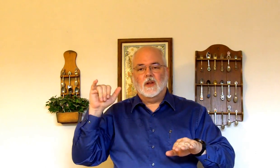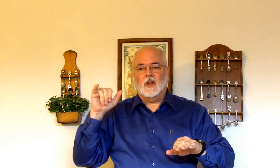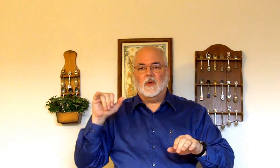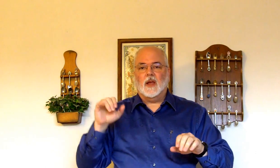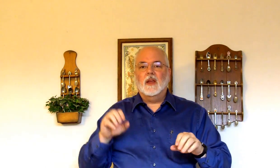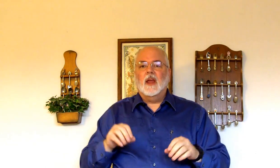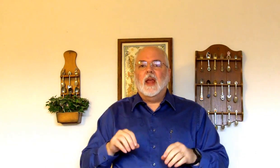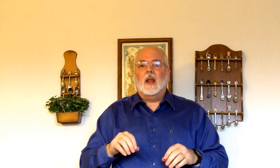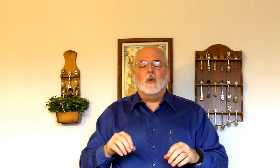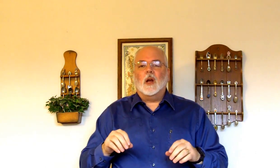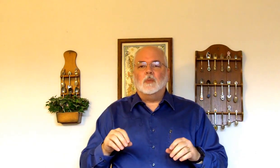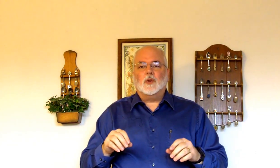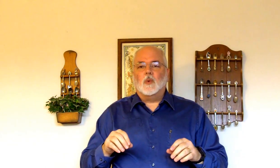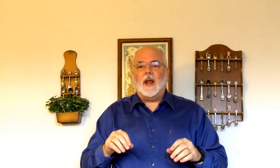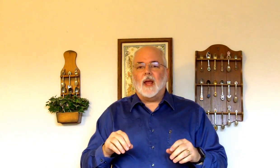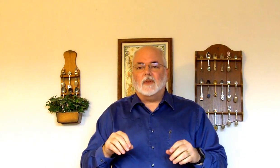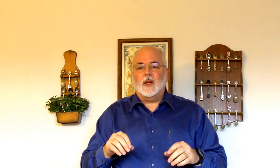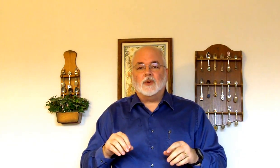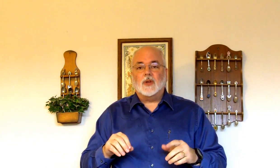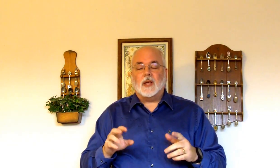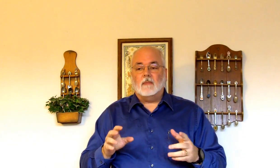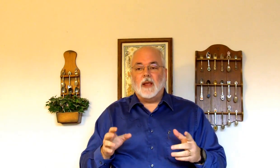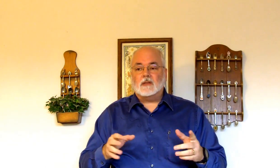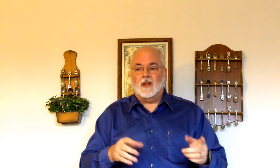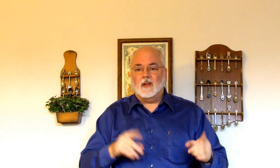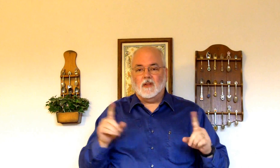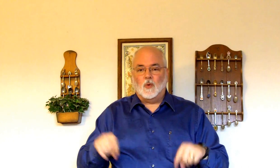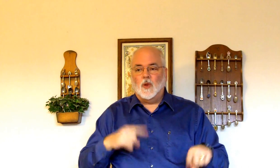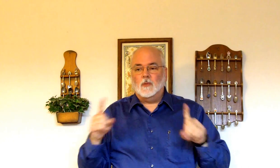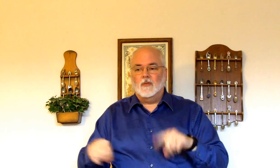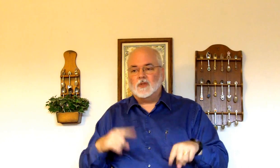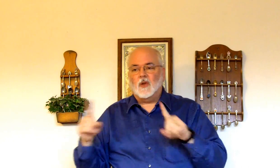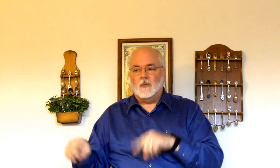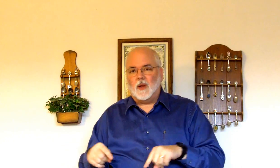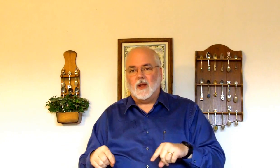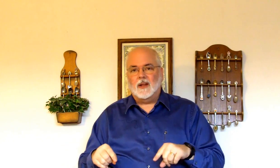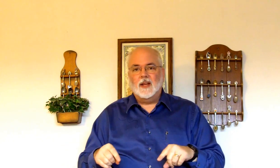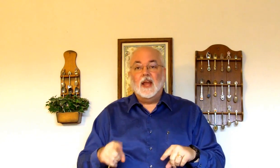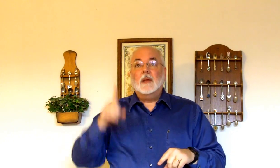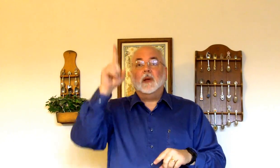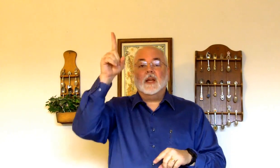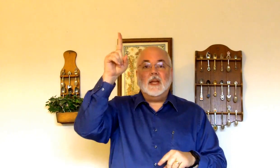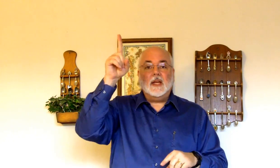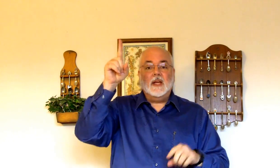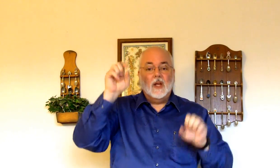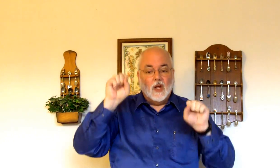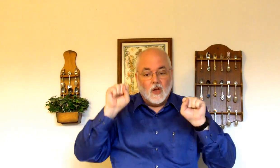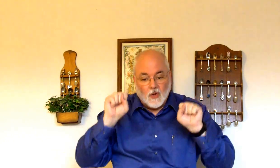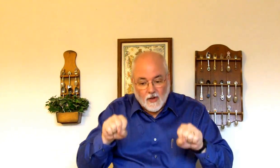Okay. We're not going to put the word have in there. just kind of makes the rhythm of the song play. But he. Could